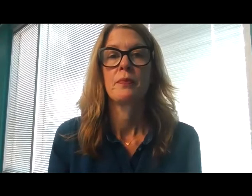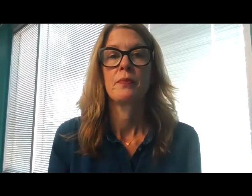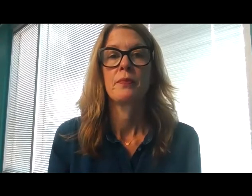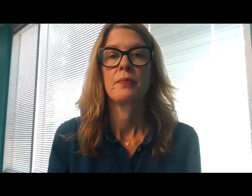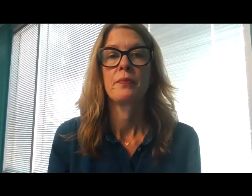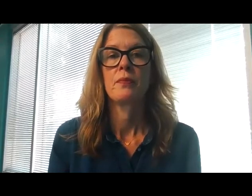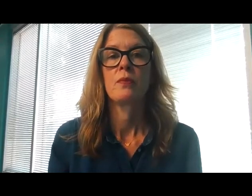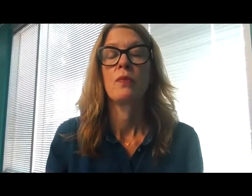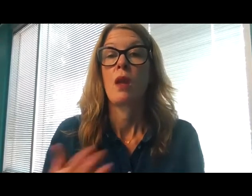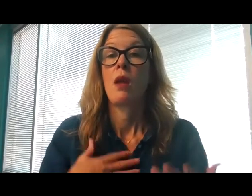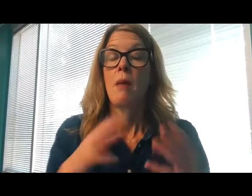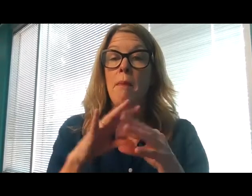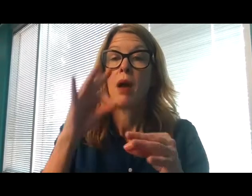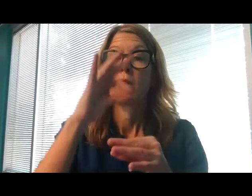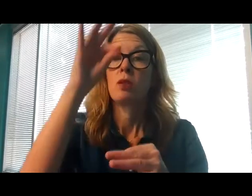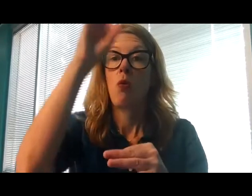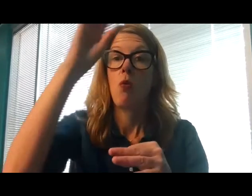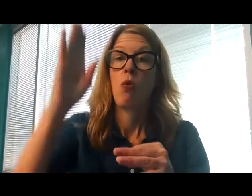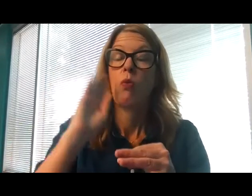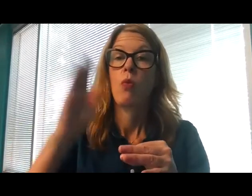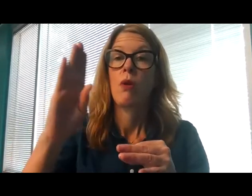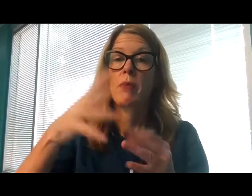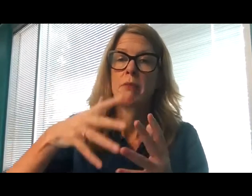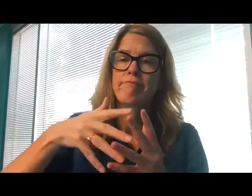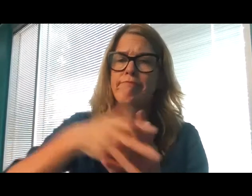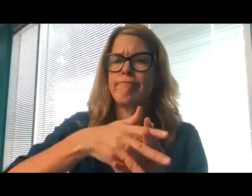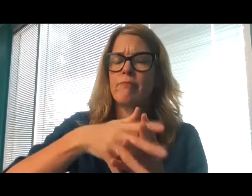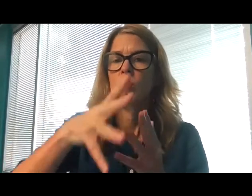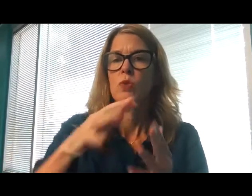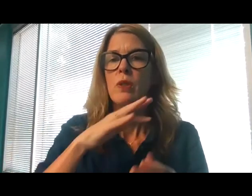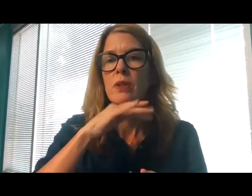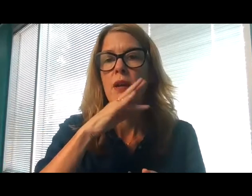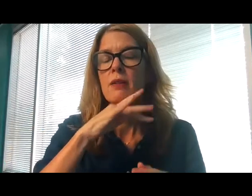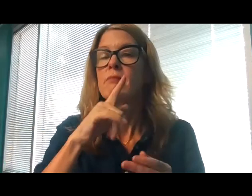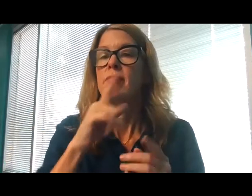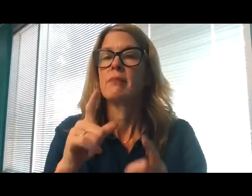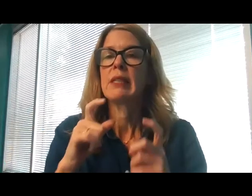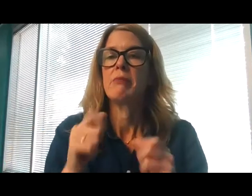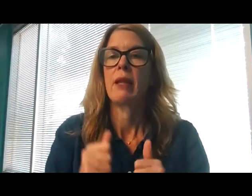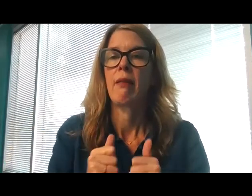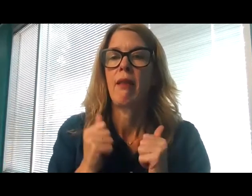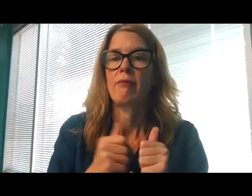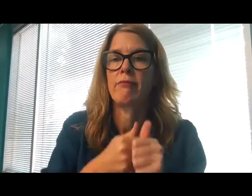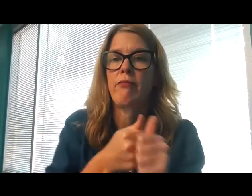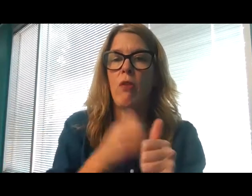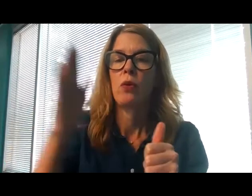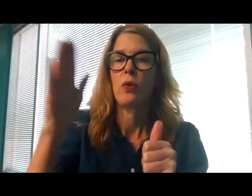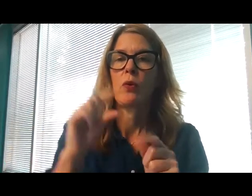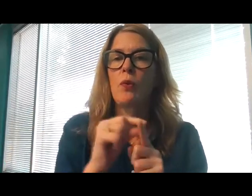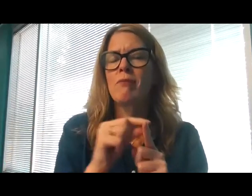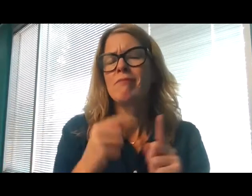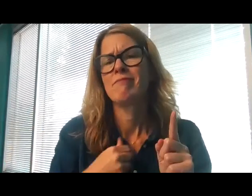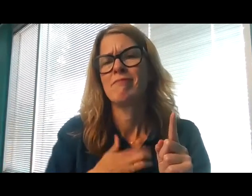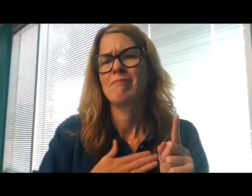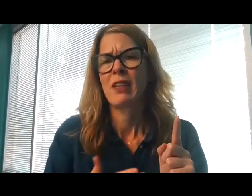Psalm My soul cleaves to the dust. Give me life according to your word. I have confessed